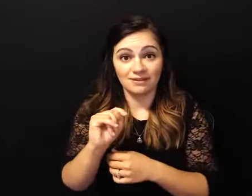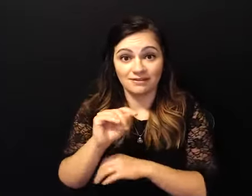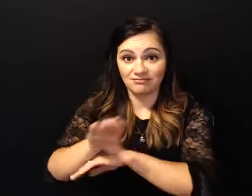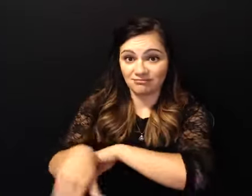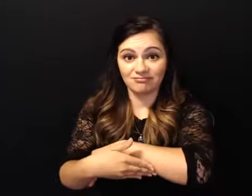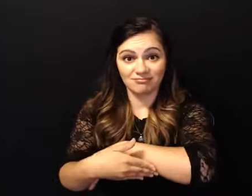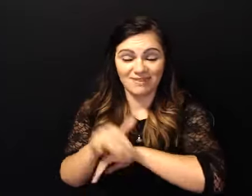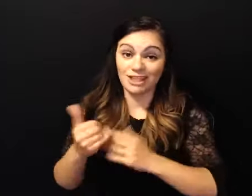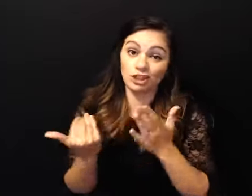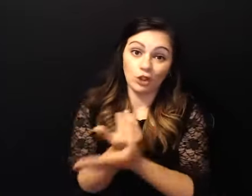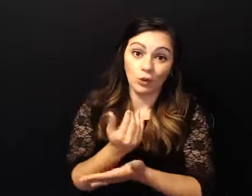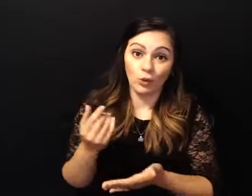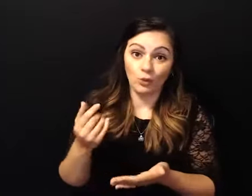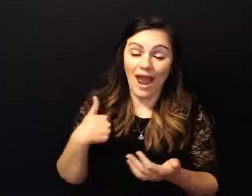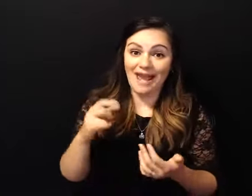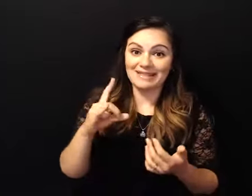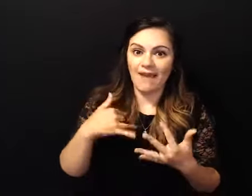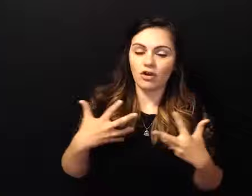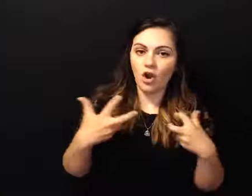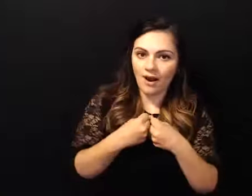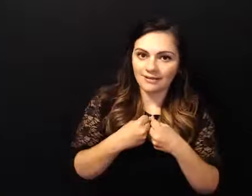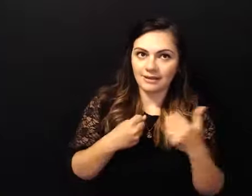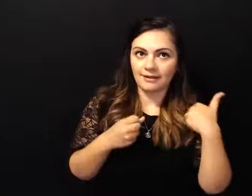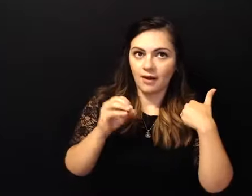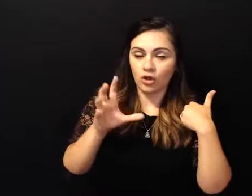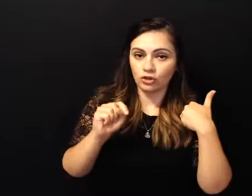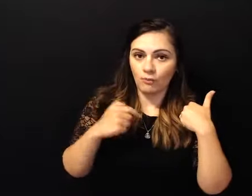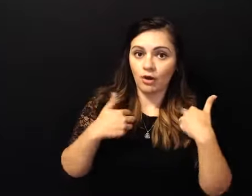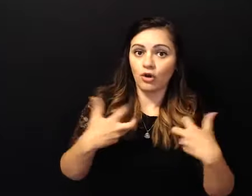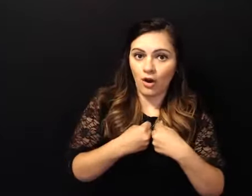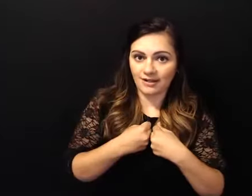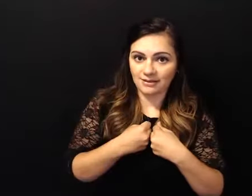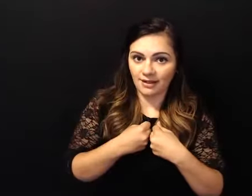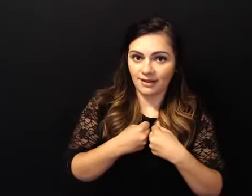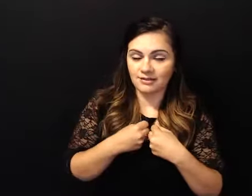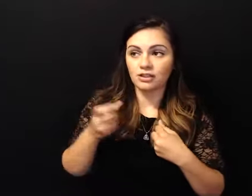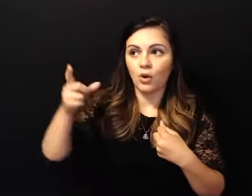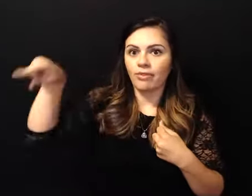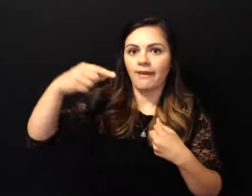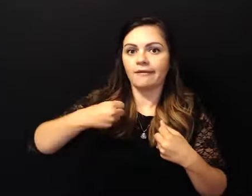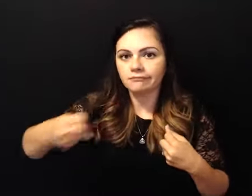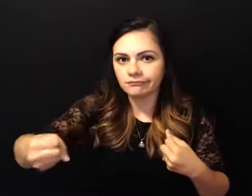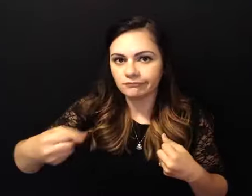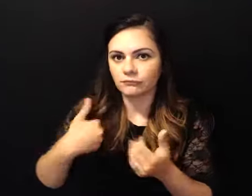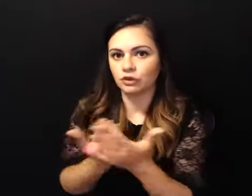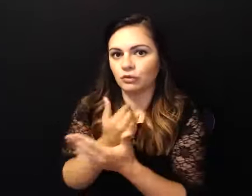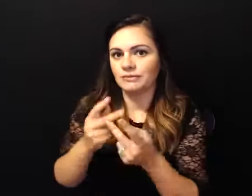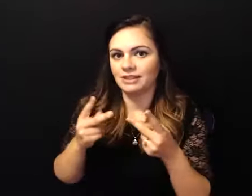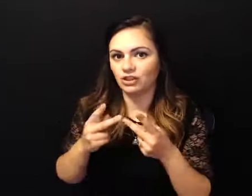in because i had a car accident um back in october and it rendered me unable to do my regular nursing job that i was doing prior